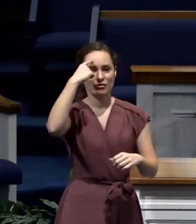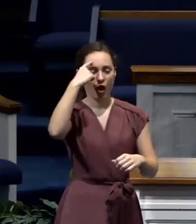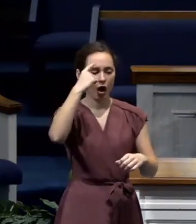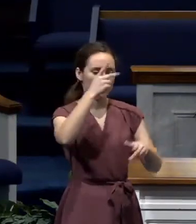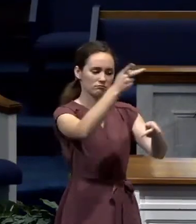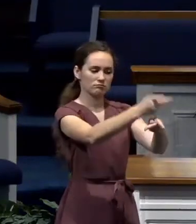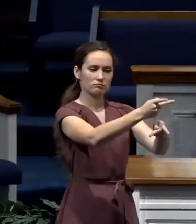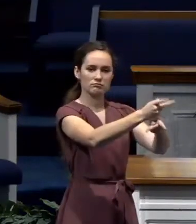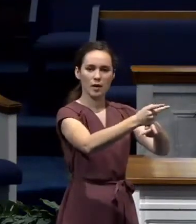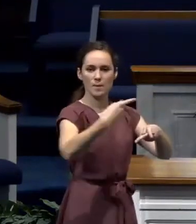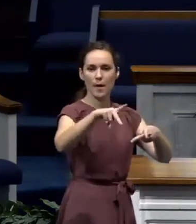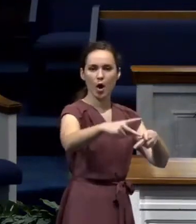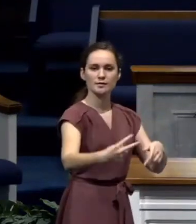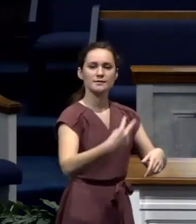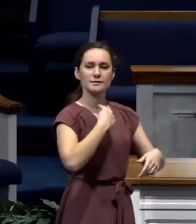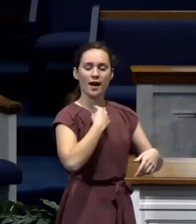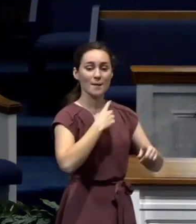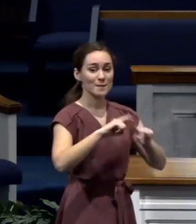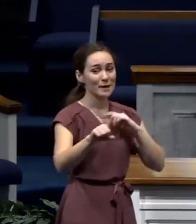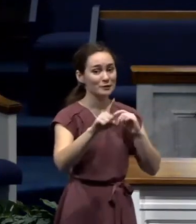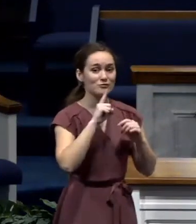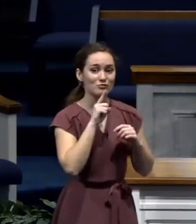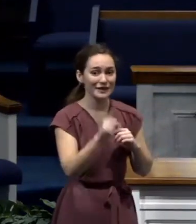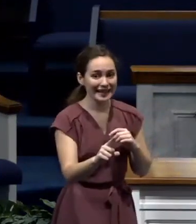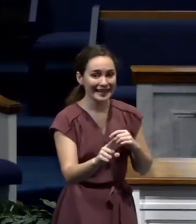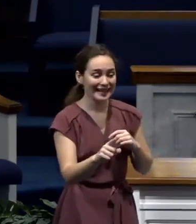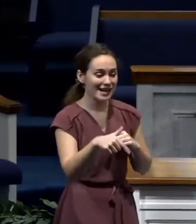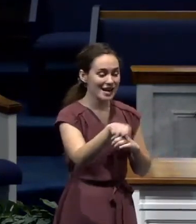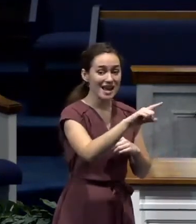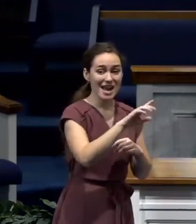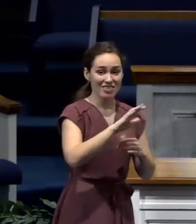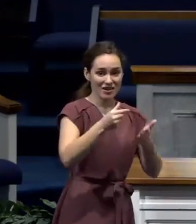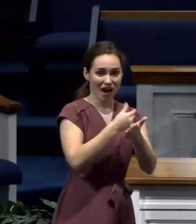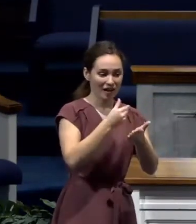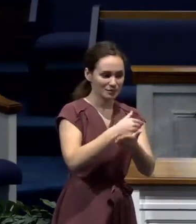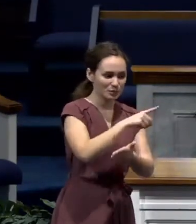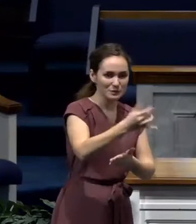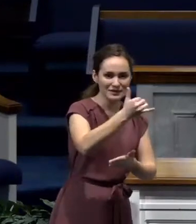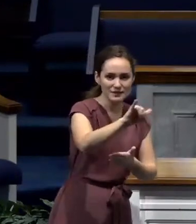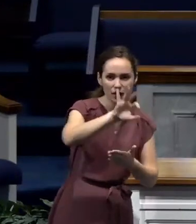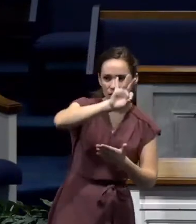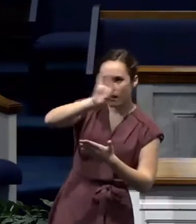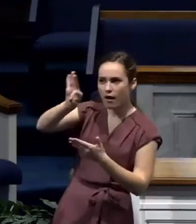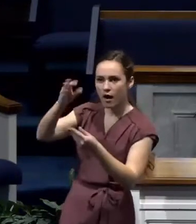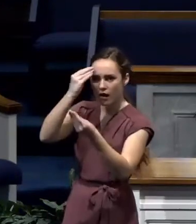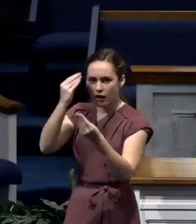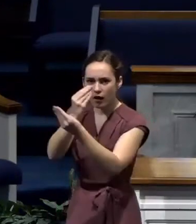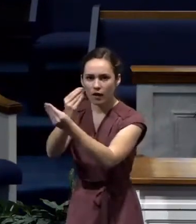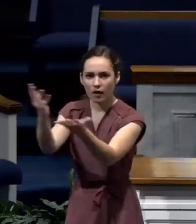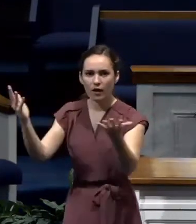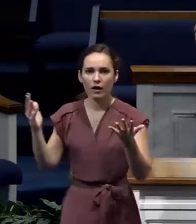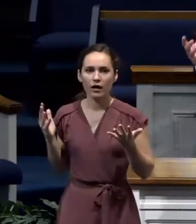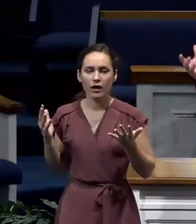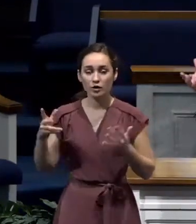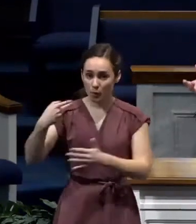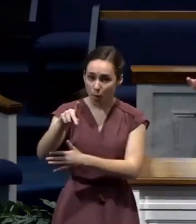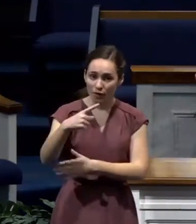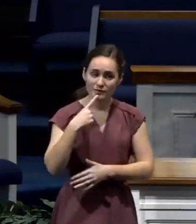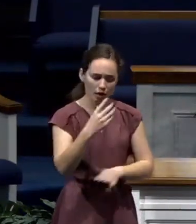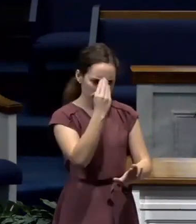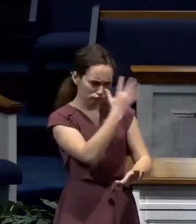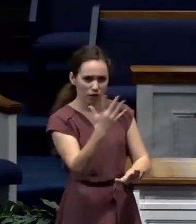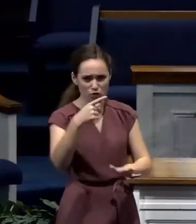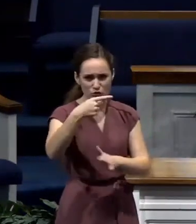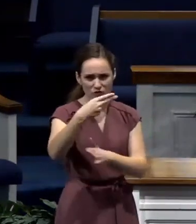Instead, they were releasing Paul. And Paul says, my imprisonment is resulting in the gospel spreading